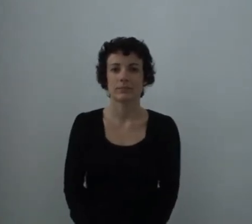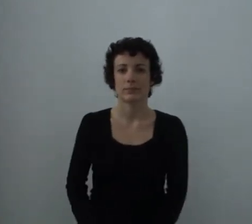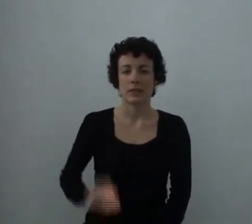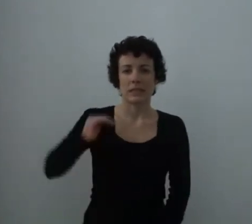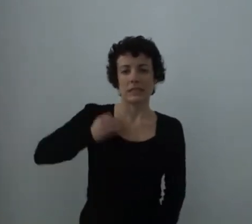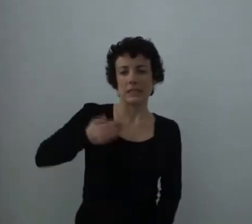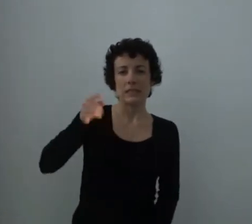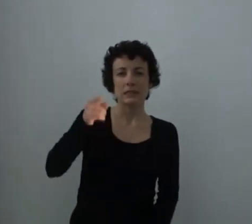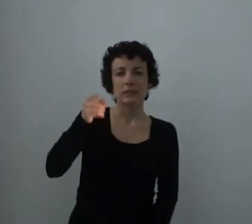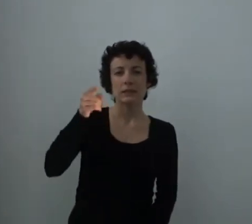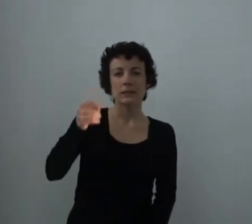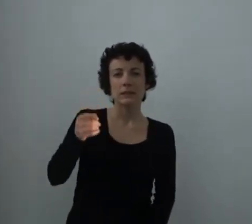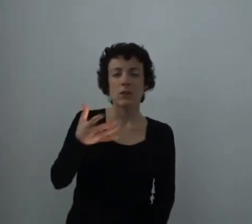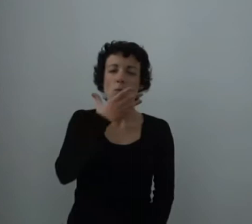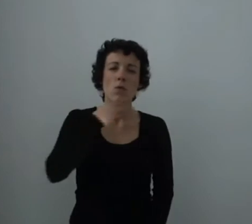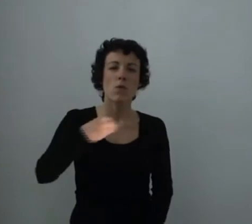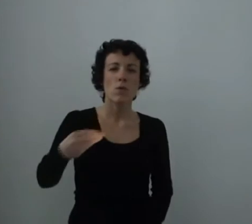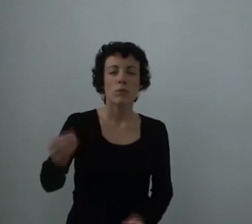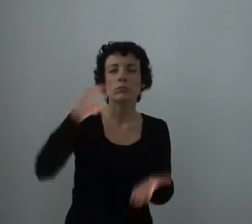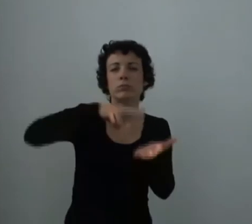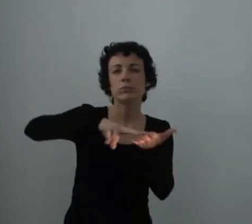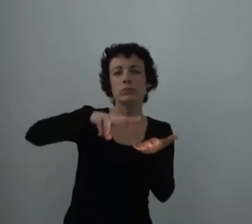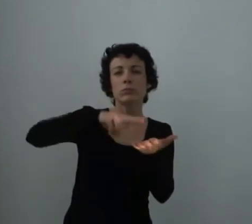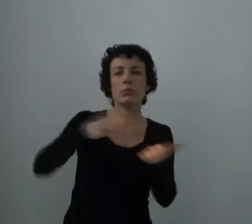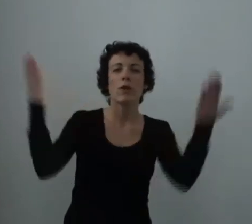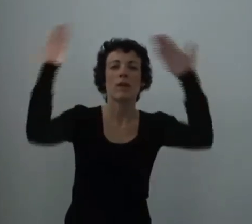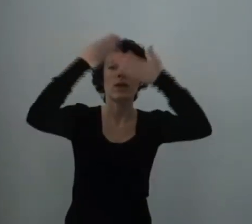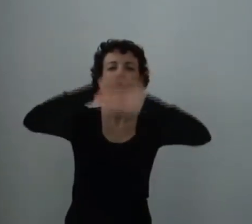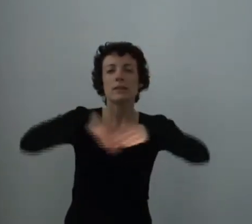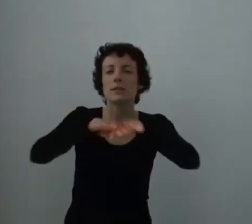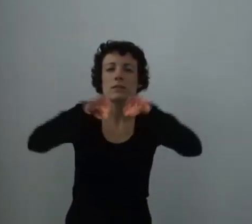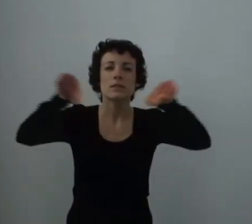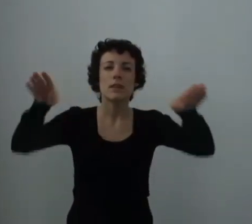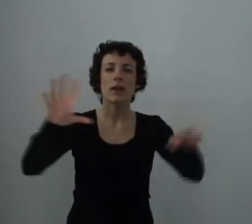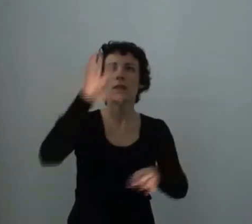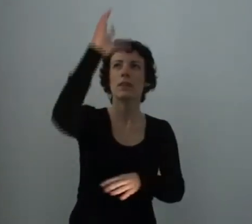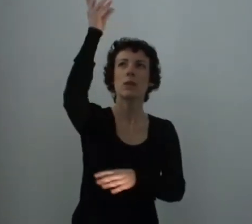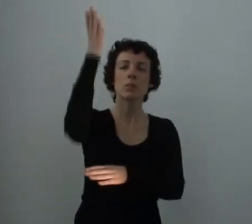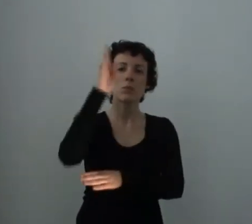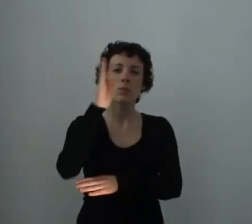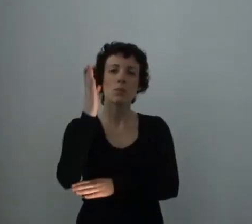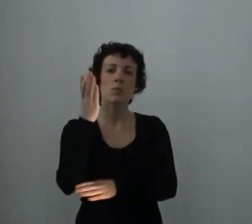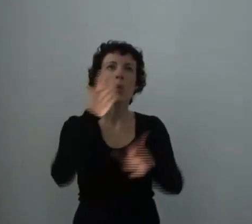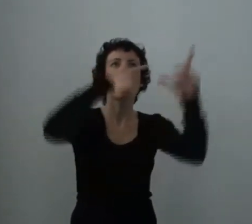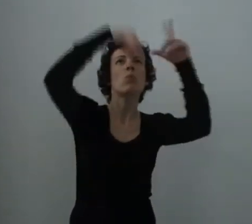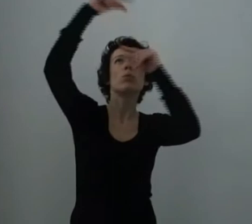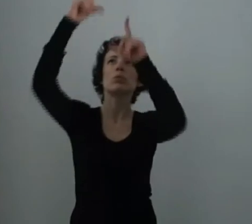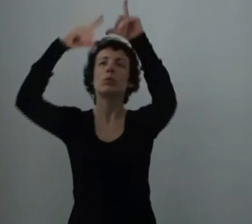She walks in beauty like the night, of cloudless climes and starry skies,